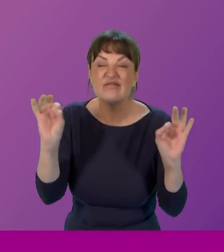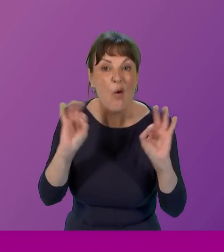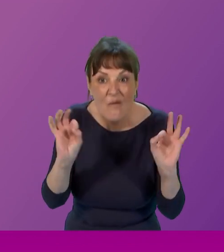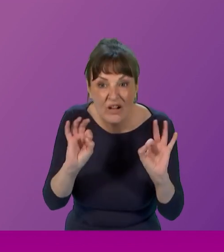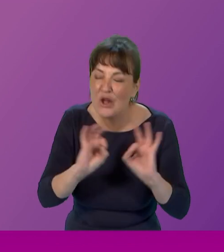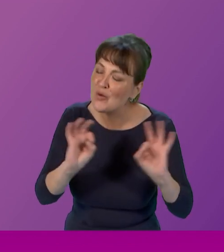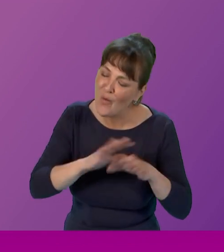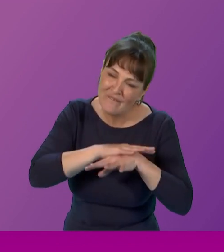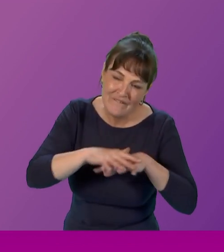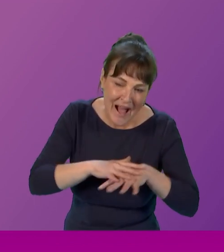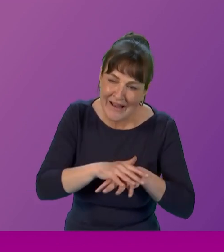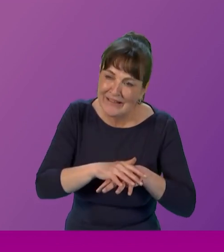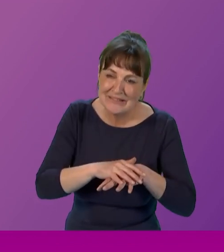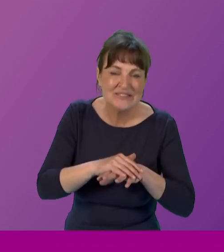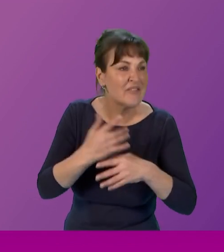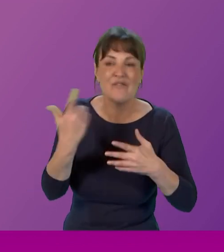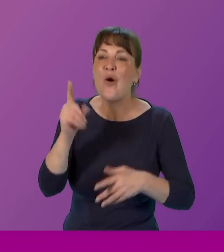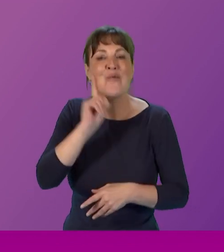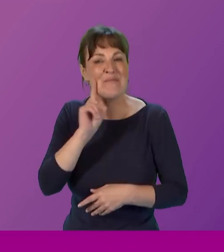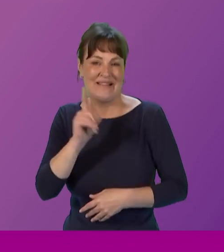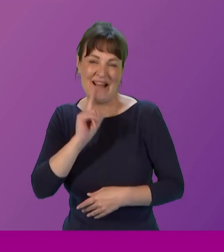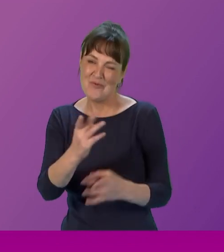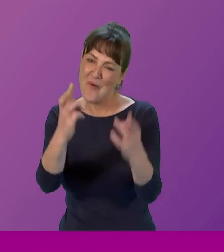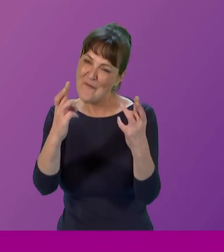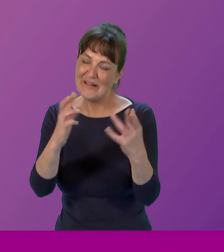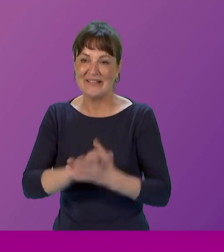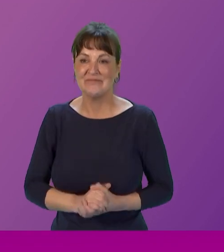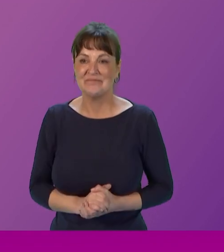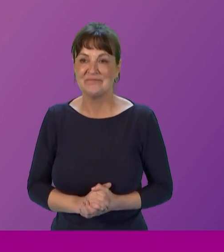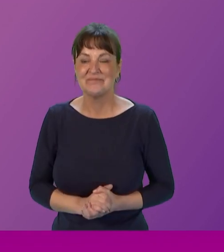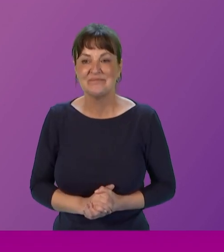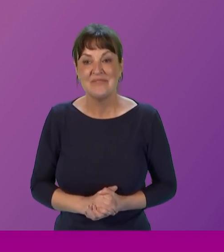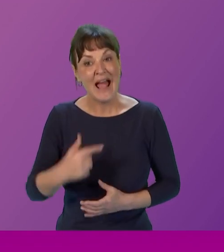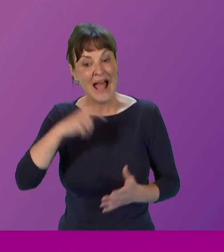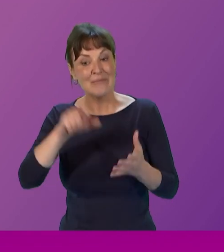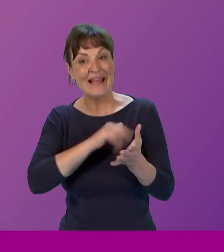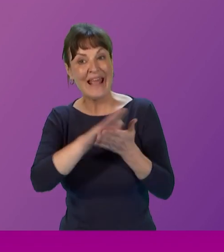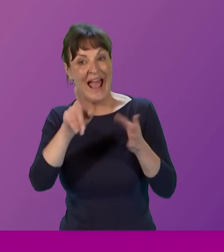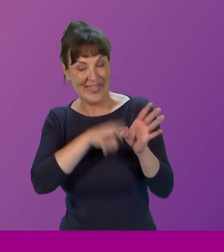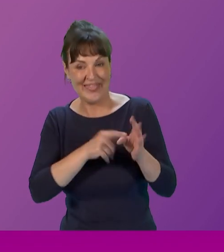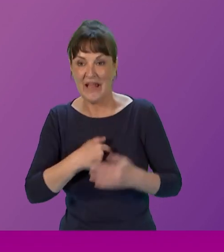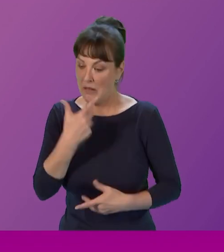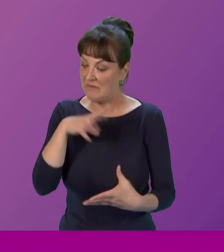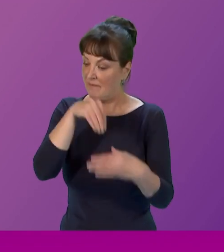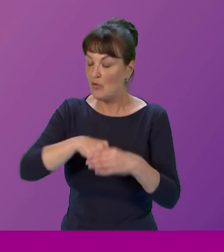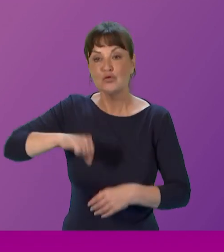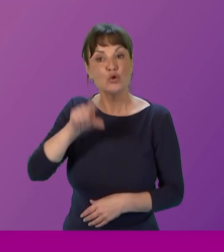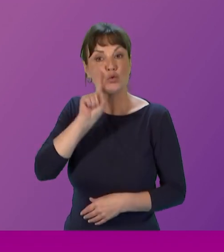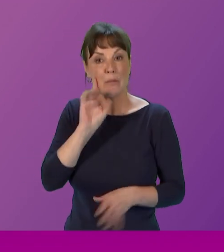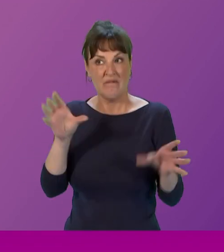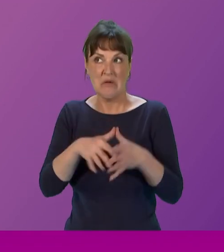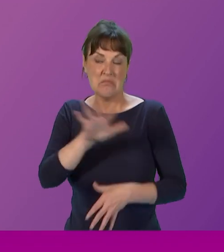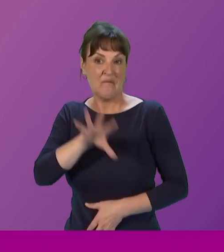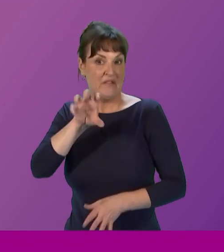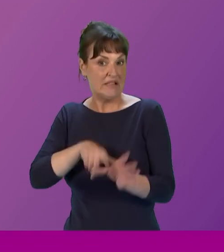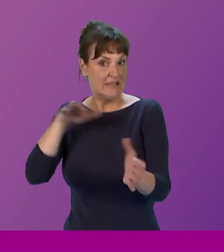against women and girls hi everybody my name is catherine johnson i've been involved with scottish women's convention for around 15 years